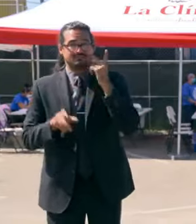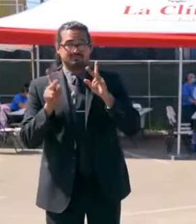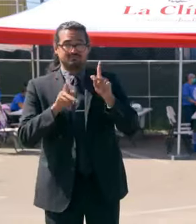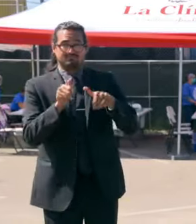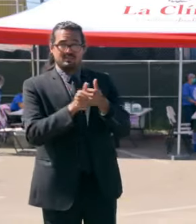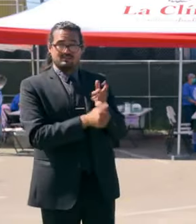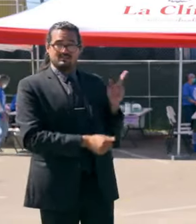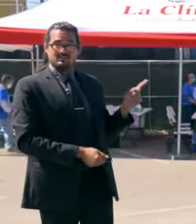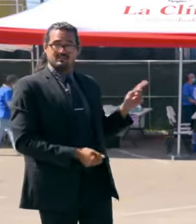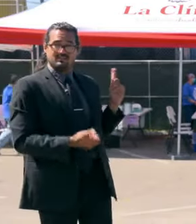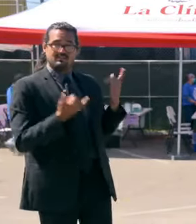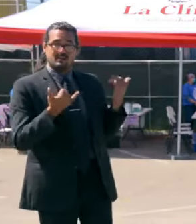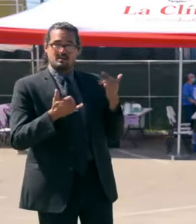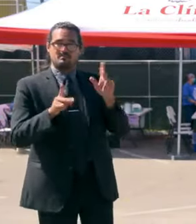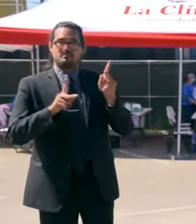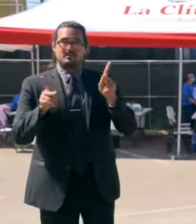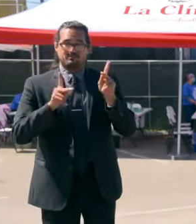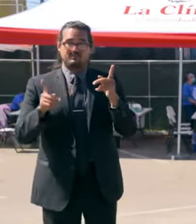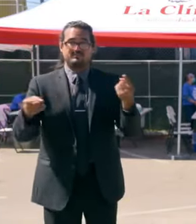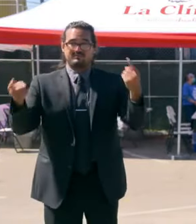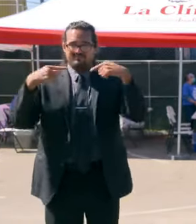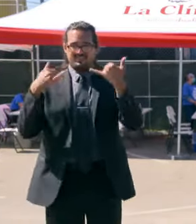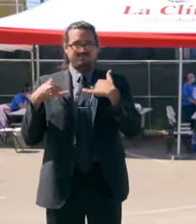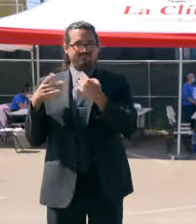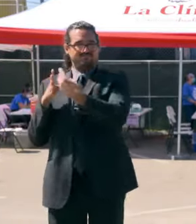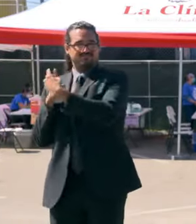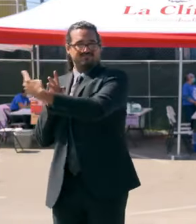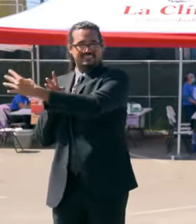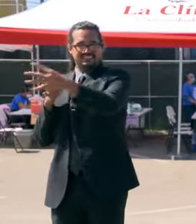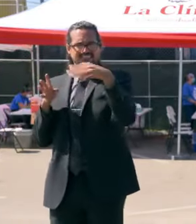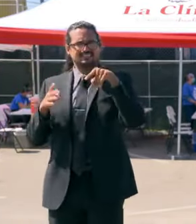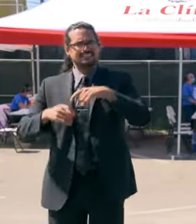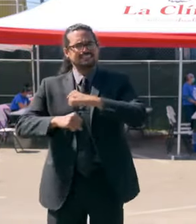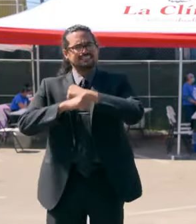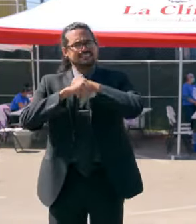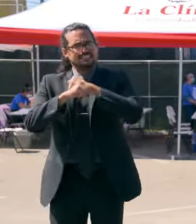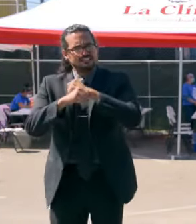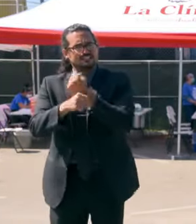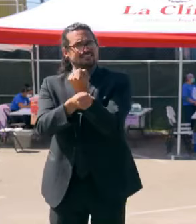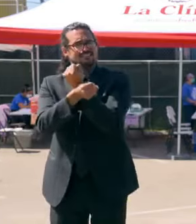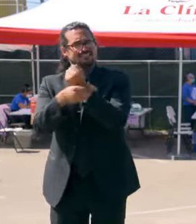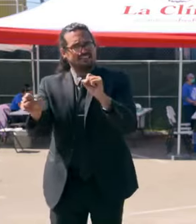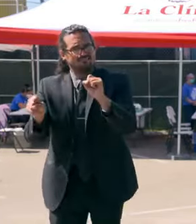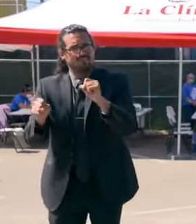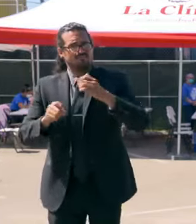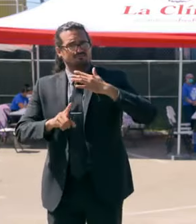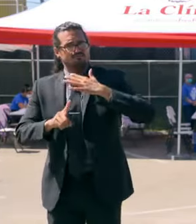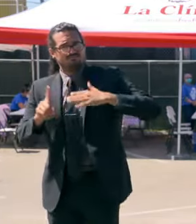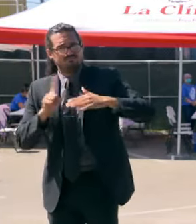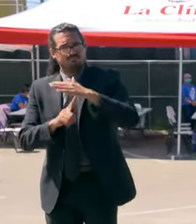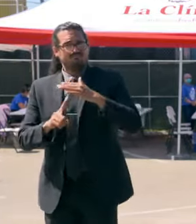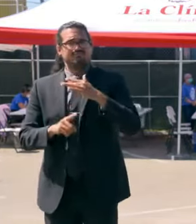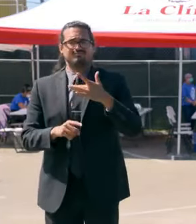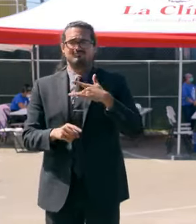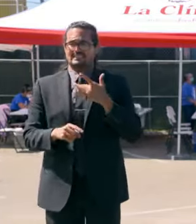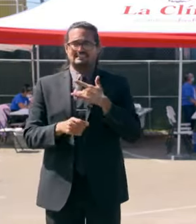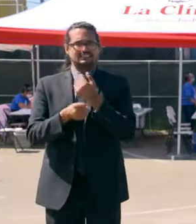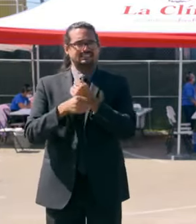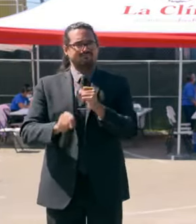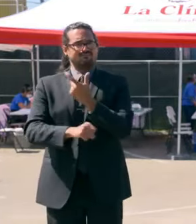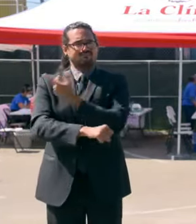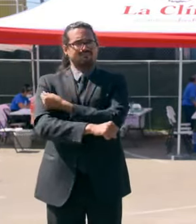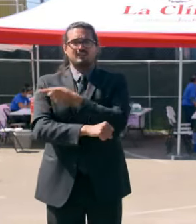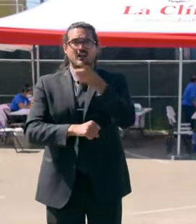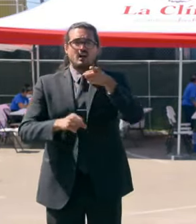fenced area in a secure and safe environment, getting a life-saving vaccine. It is not too late. I want to encourage everybody that